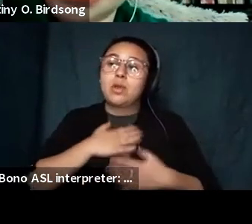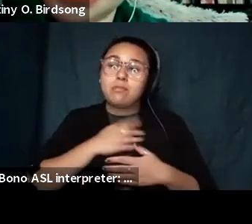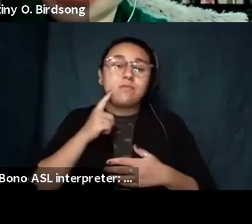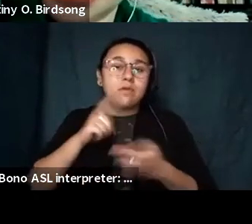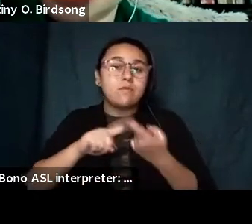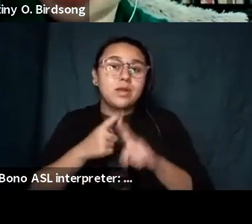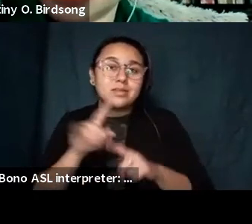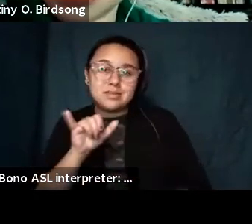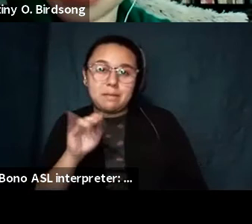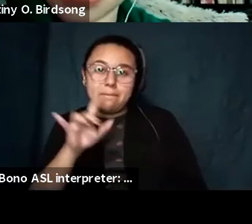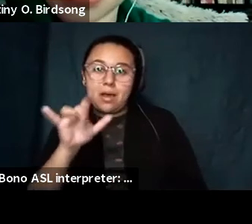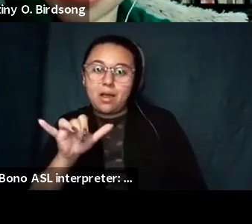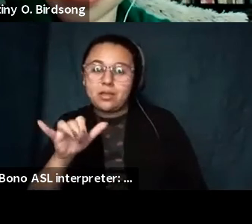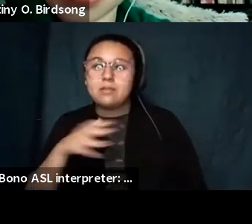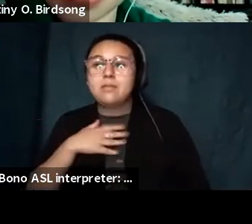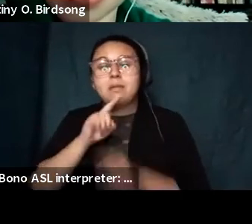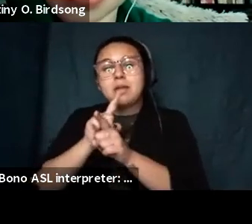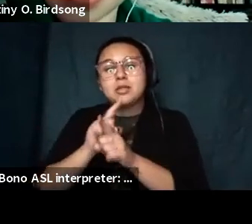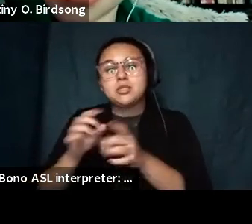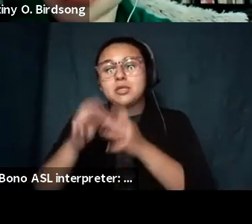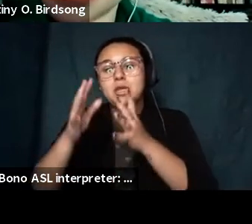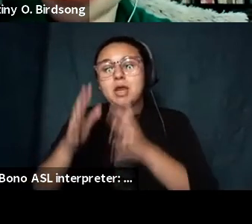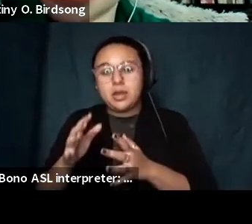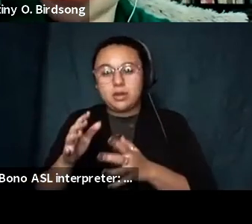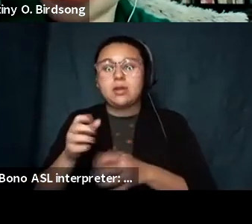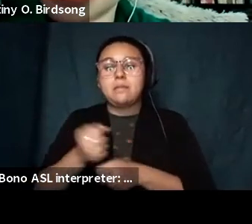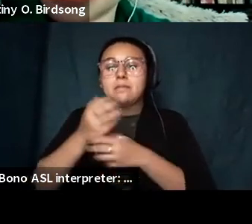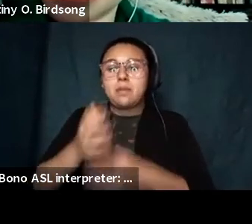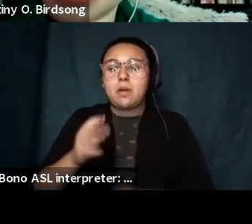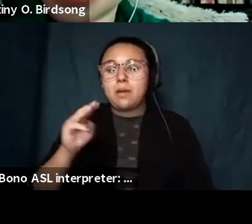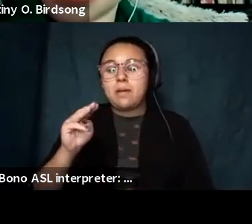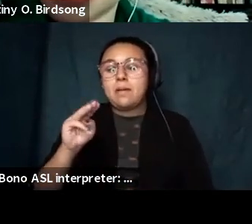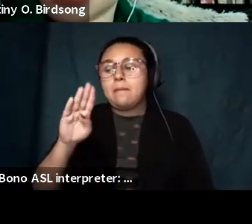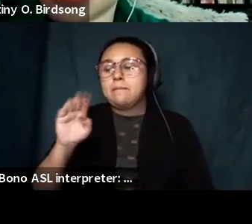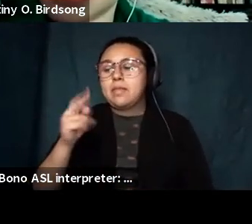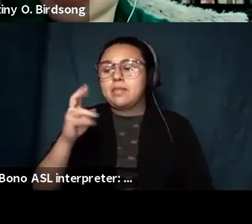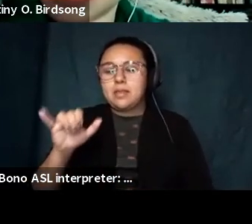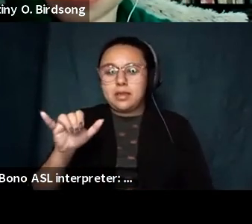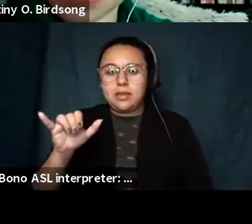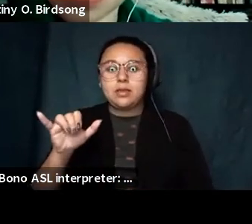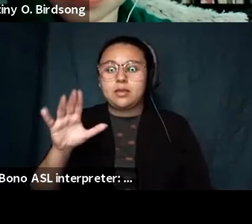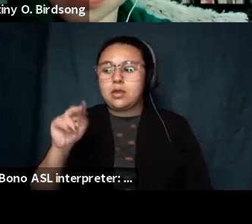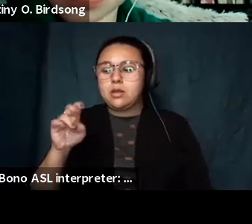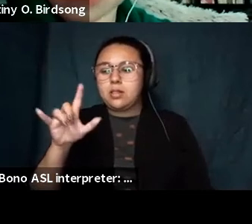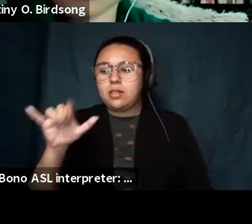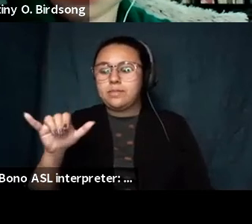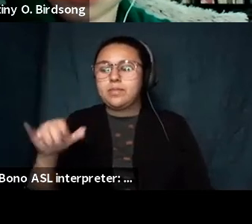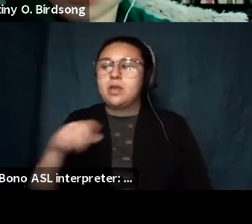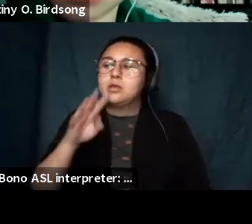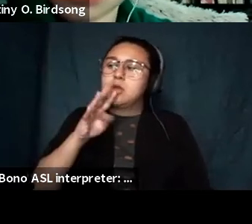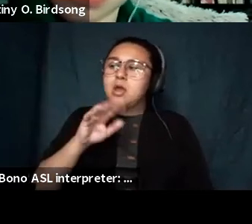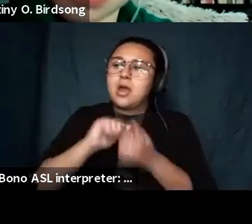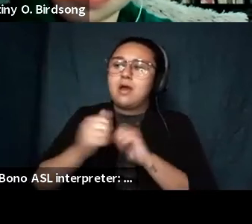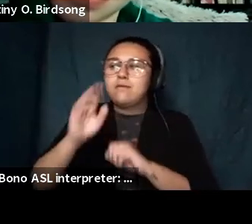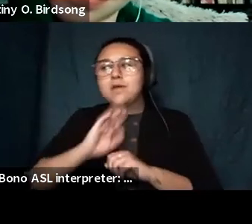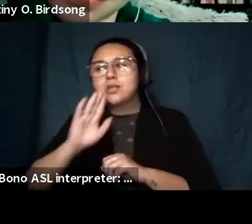my my mentor in graduate school a poet named bethanne funnelly um i was sort of i was talking to her about uh how frustrated i was with